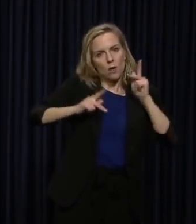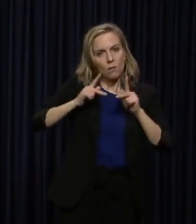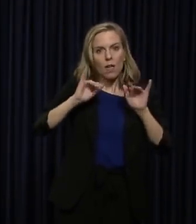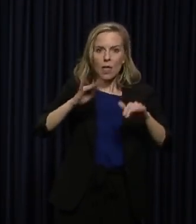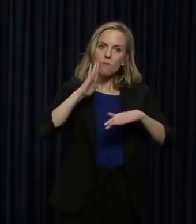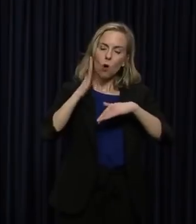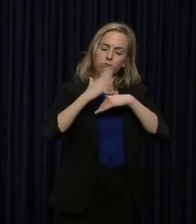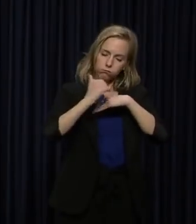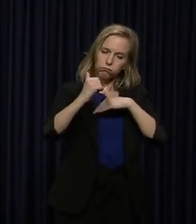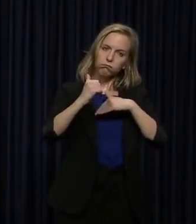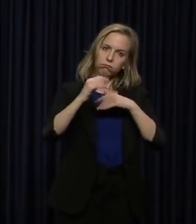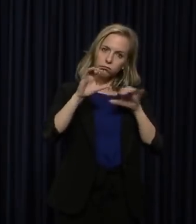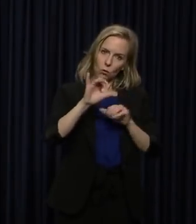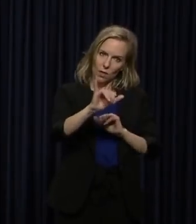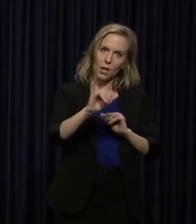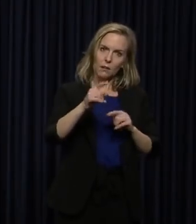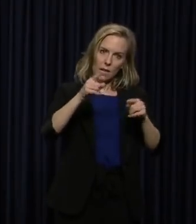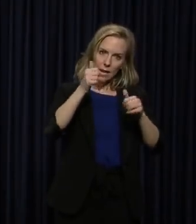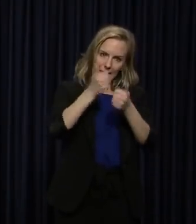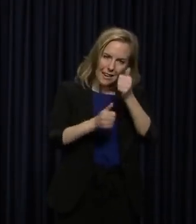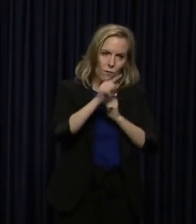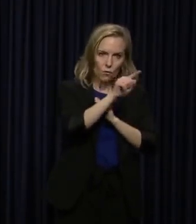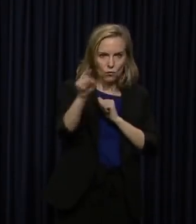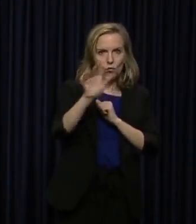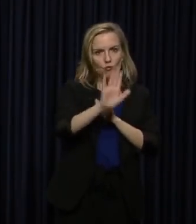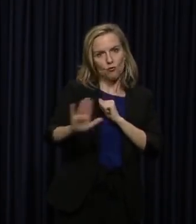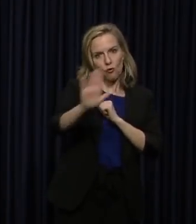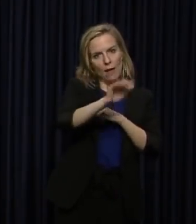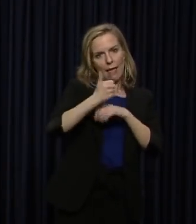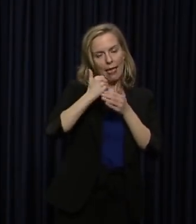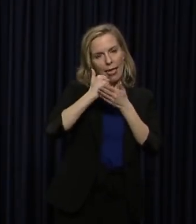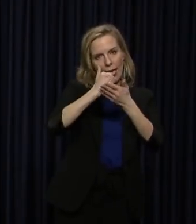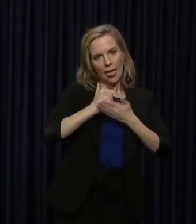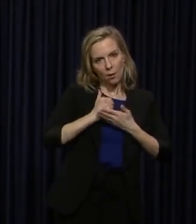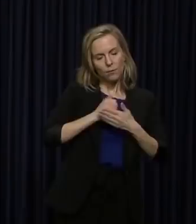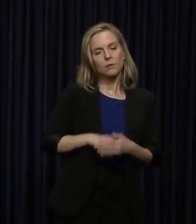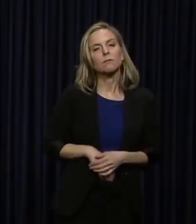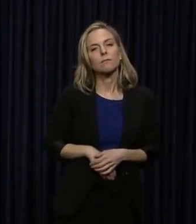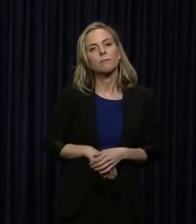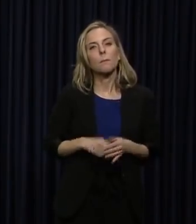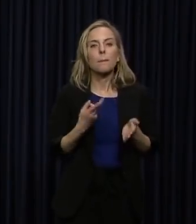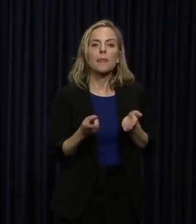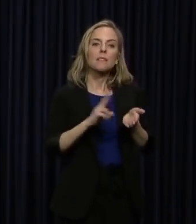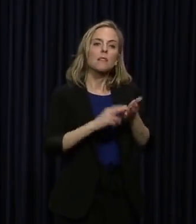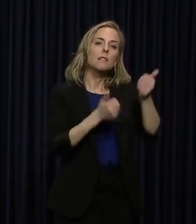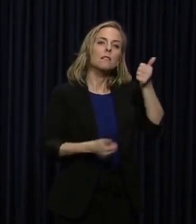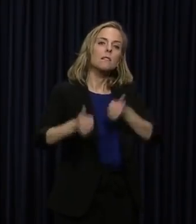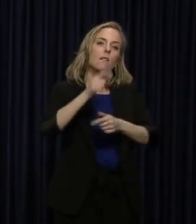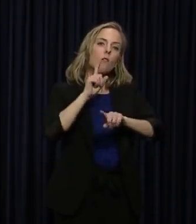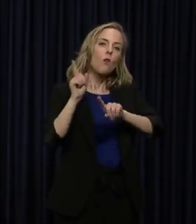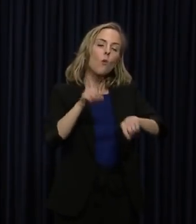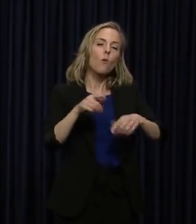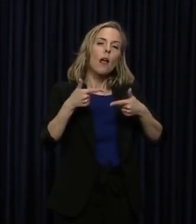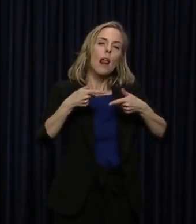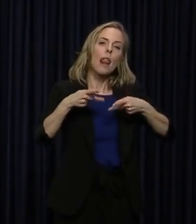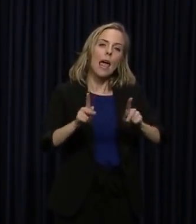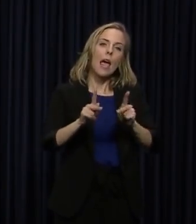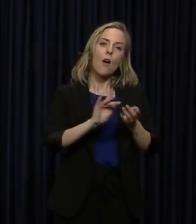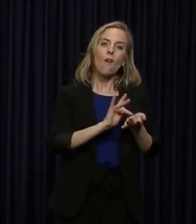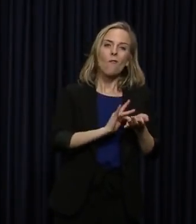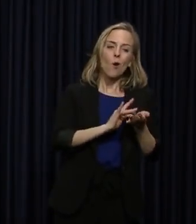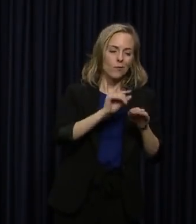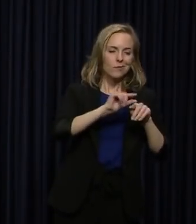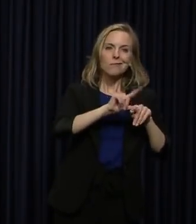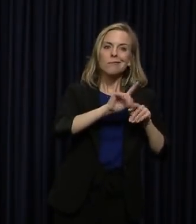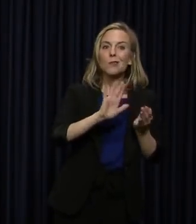That is our calling now, and we need each and every one of your help. Sign an executive order allowing pharmacy refills